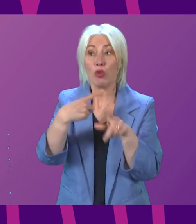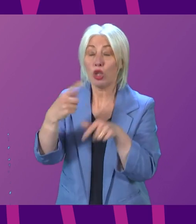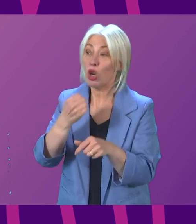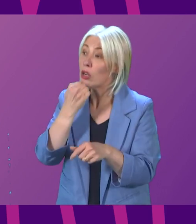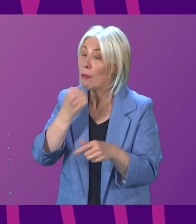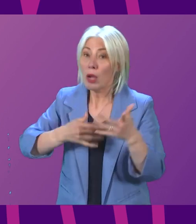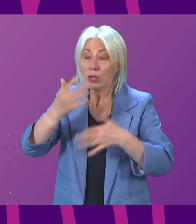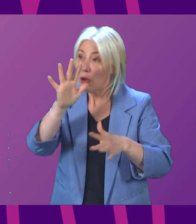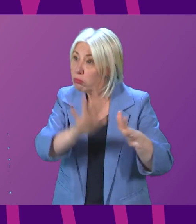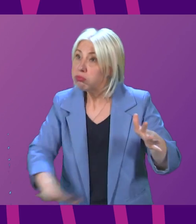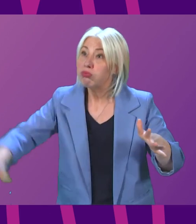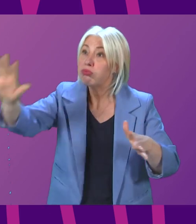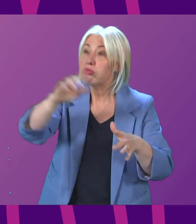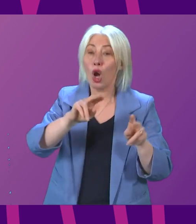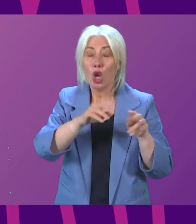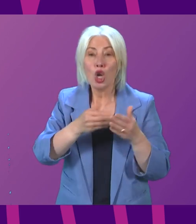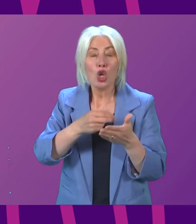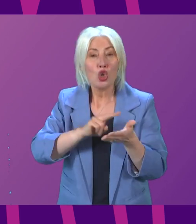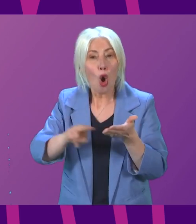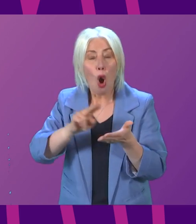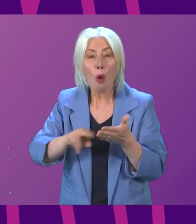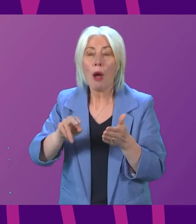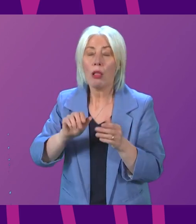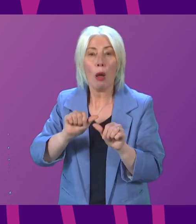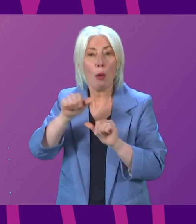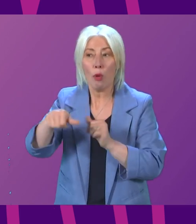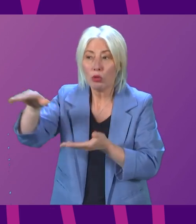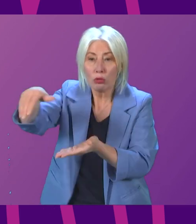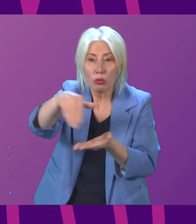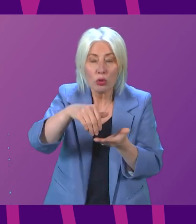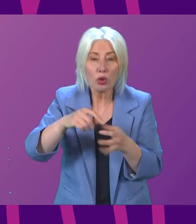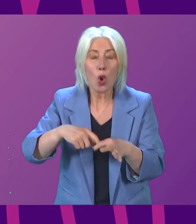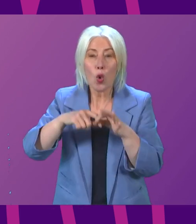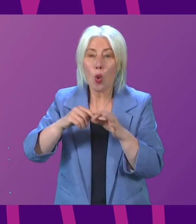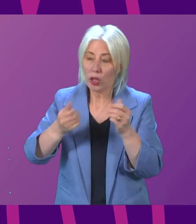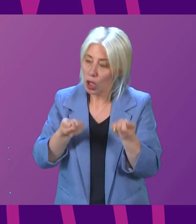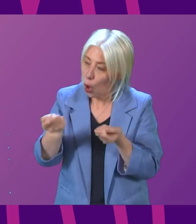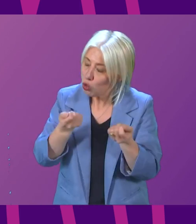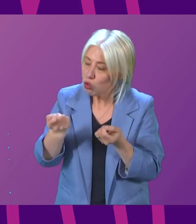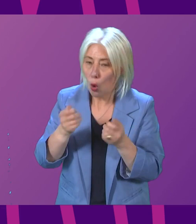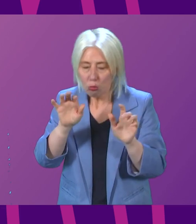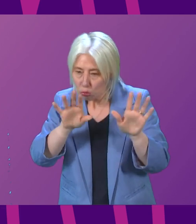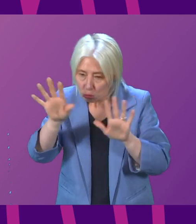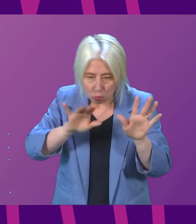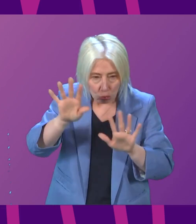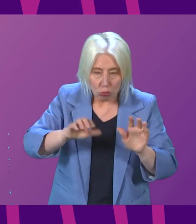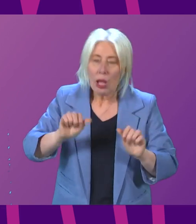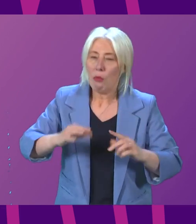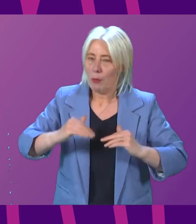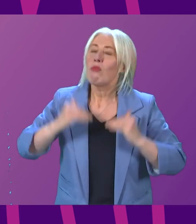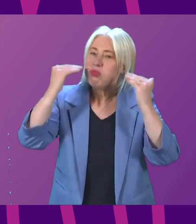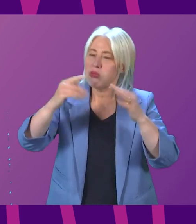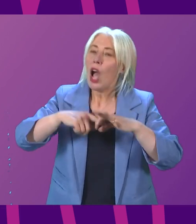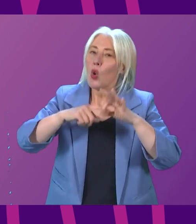across the country, coupled with the normal planned post-collection quality control and assurance work, will provide credible, high-quality outputs.